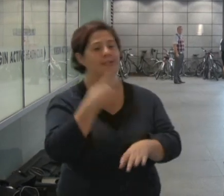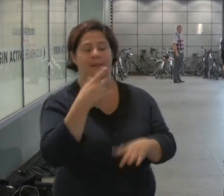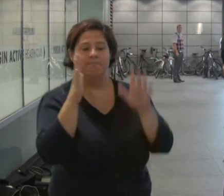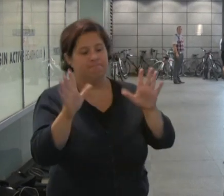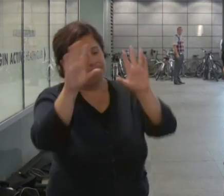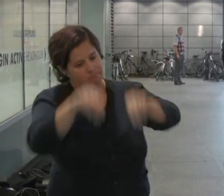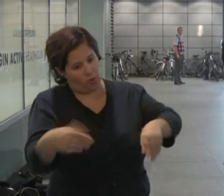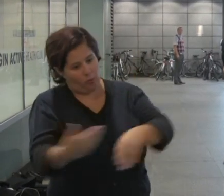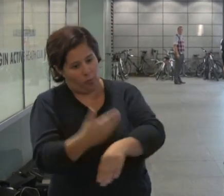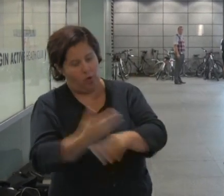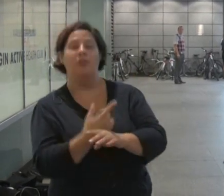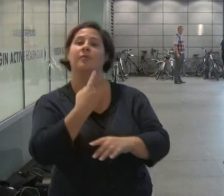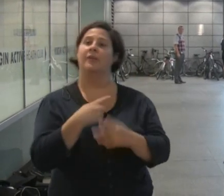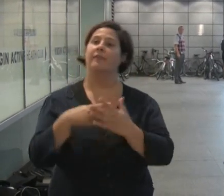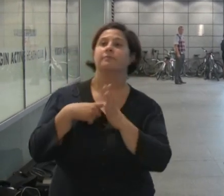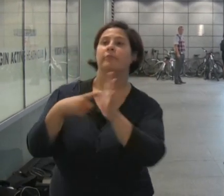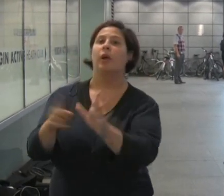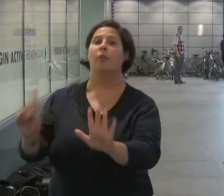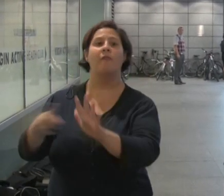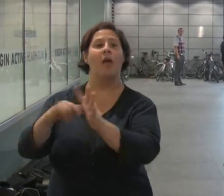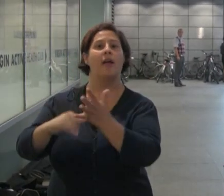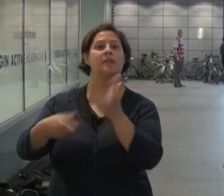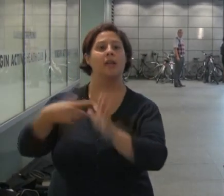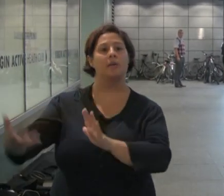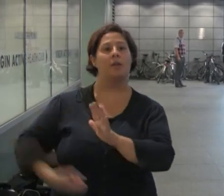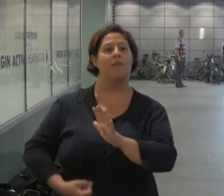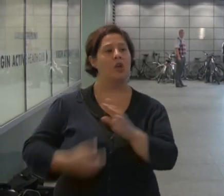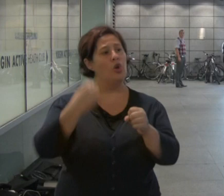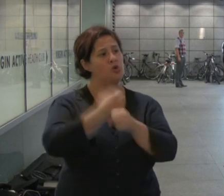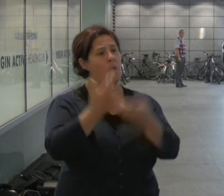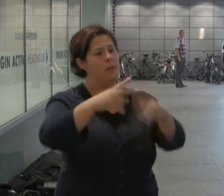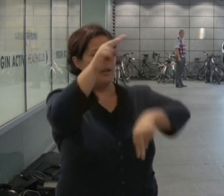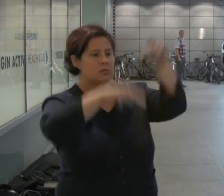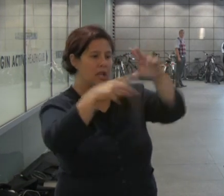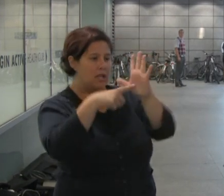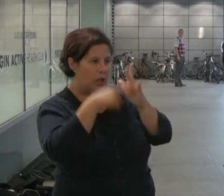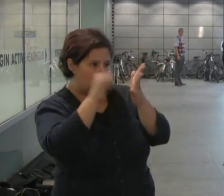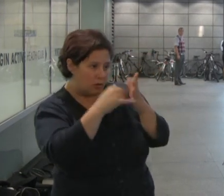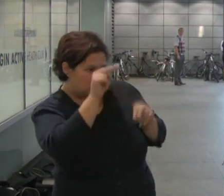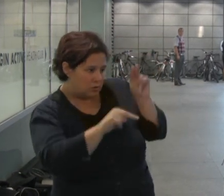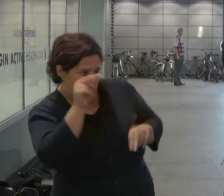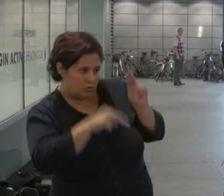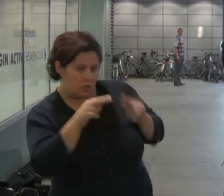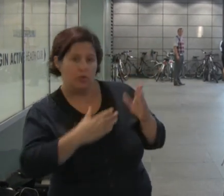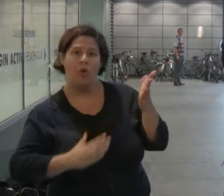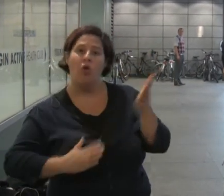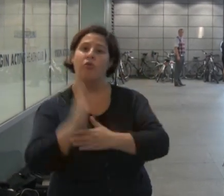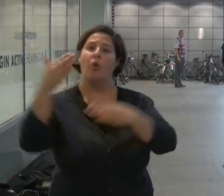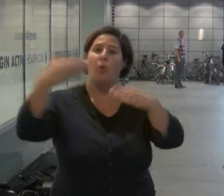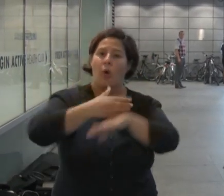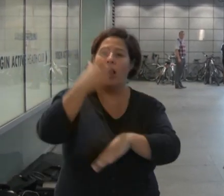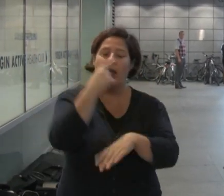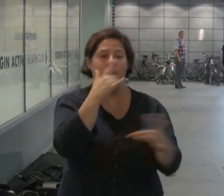work and George applied for ESA. George was then assessed by Atos. During his work capability test,